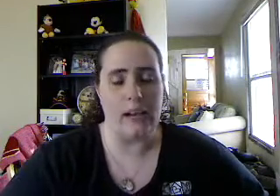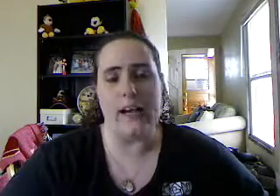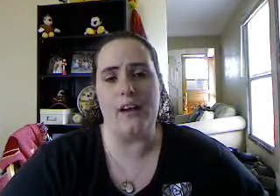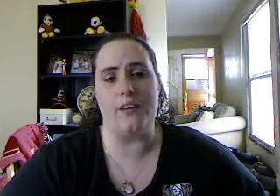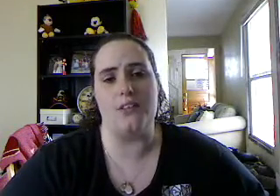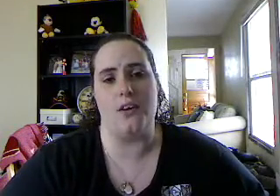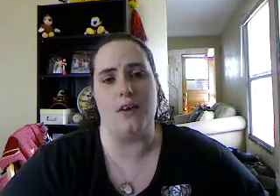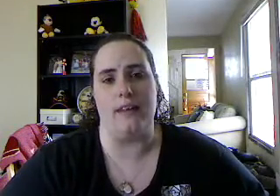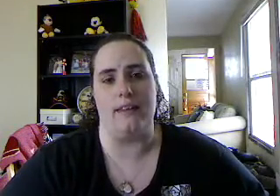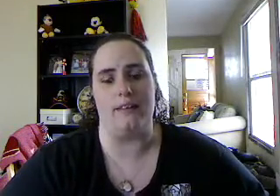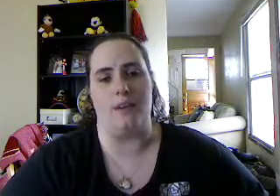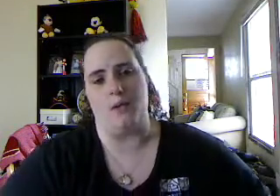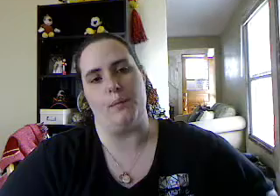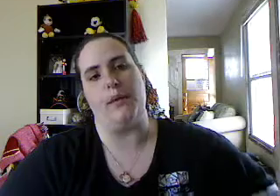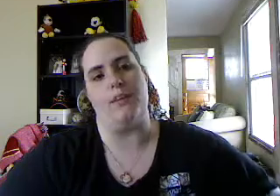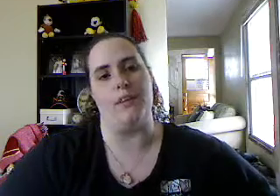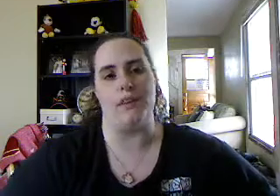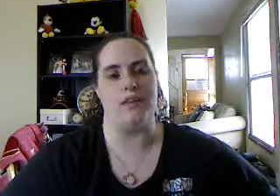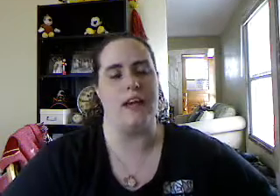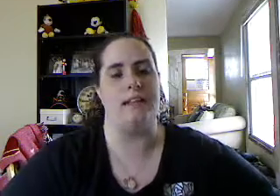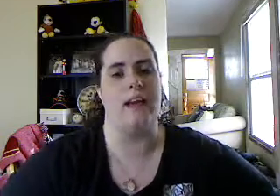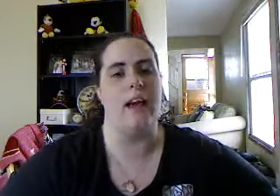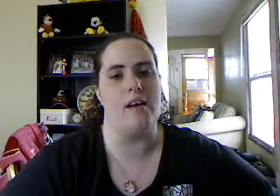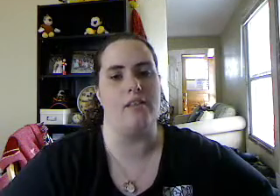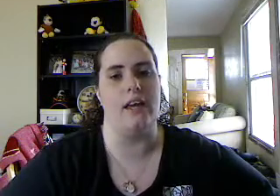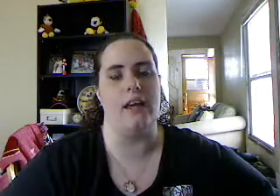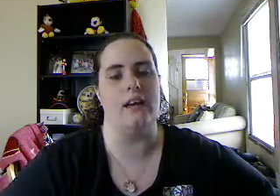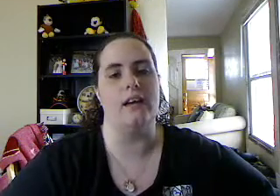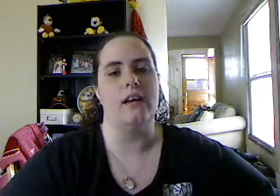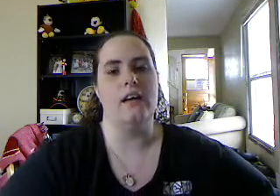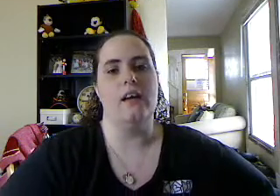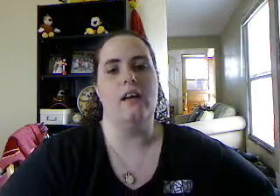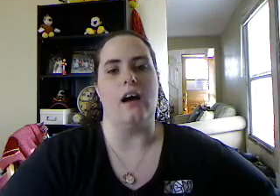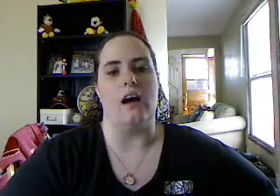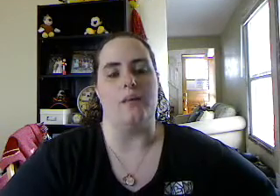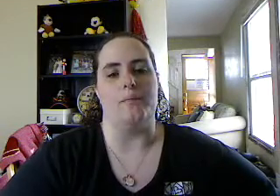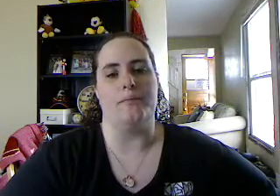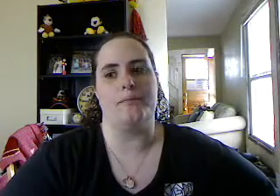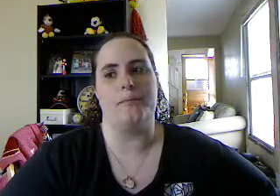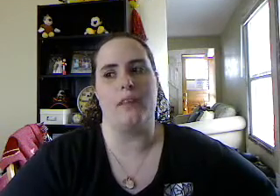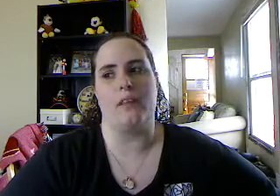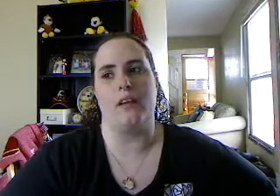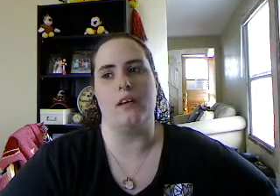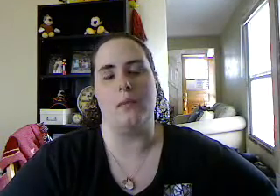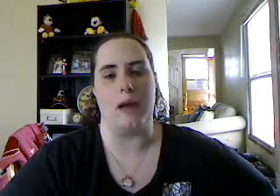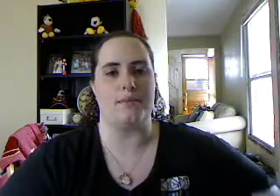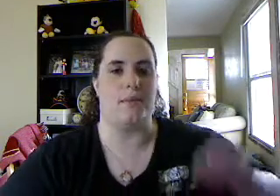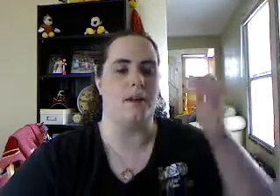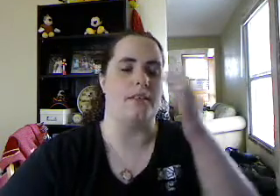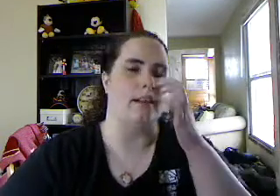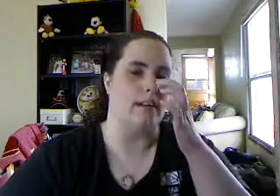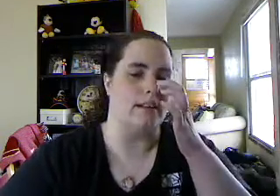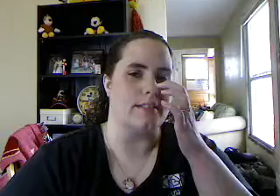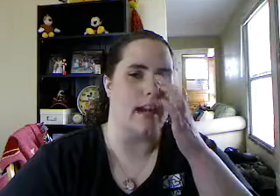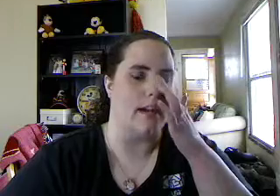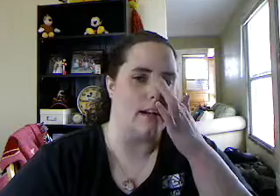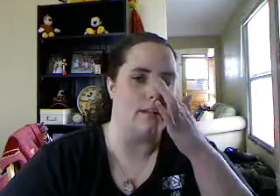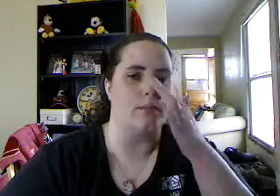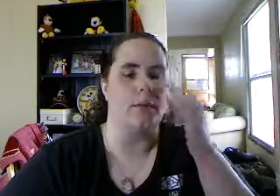I also, I think I said in one of my other videos, had to have a pap smear and everything done because I hadn't had one